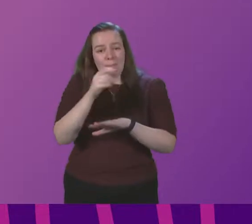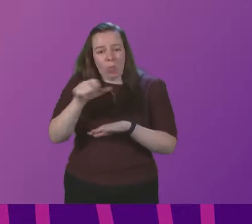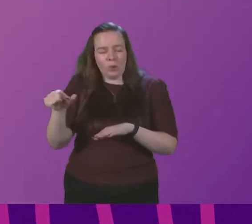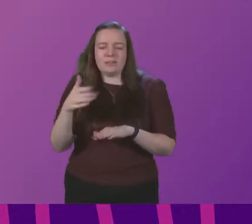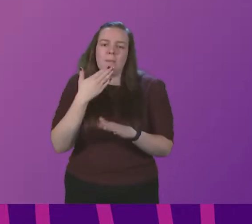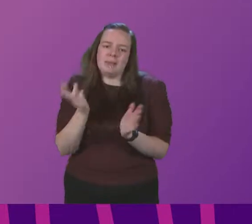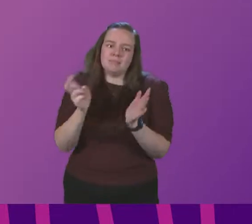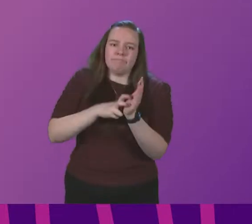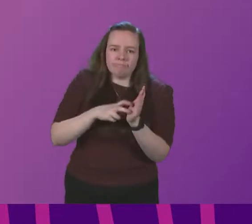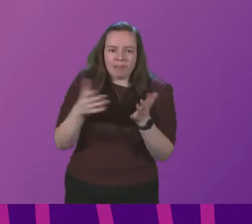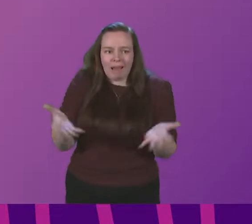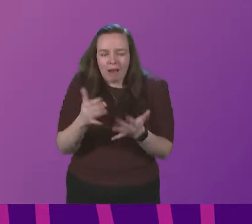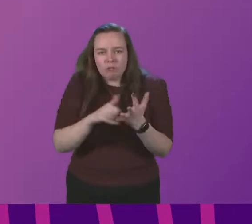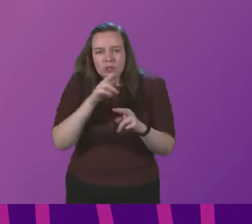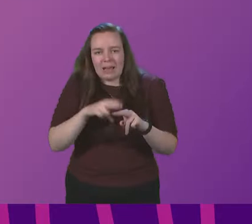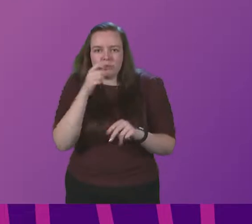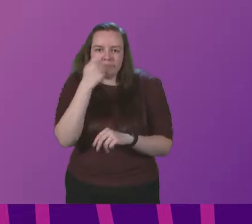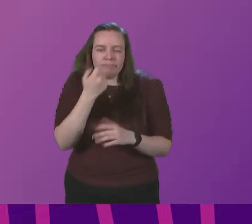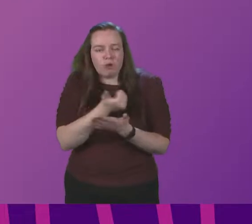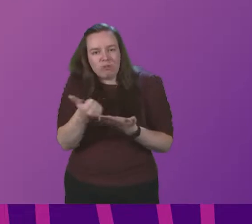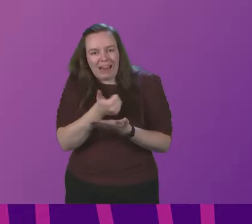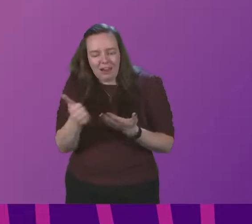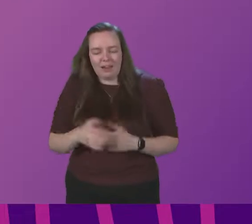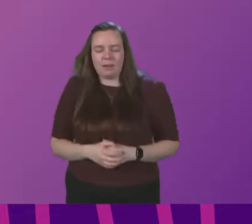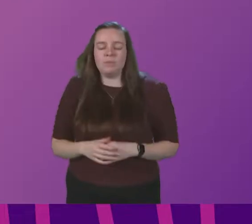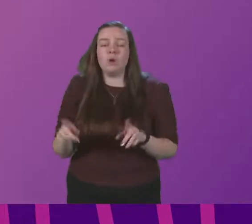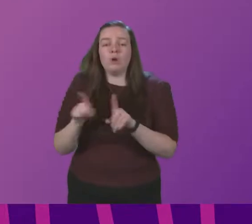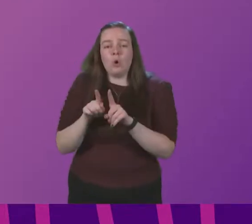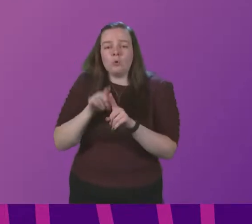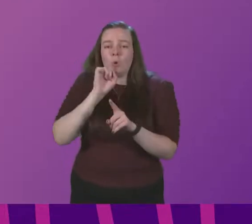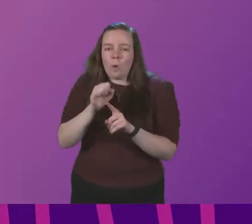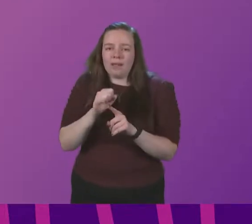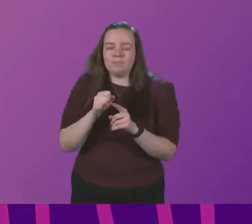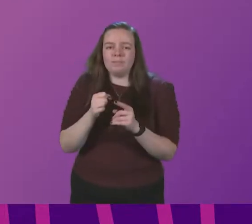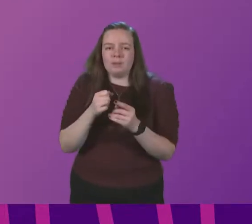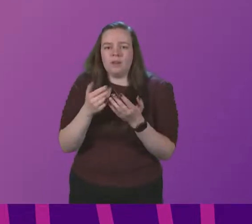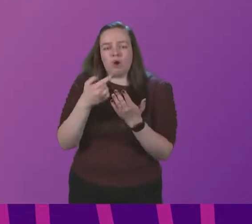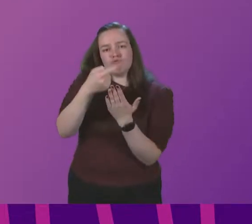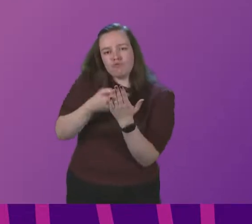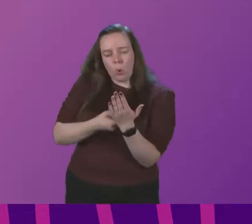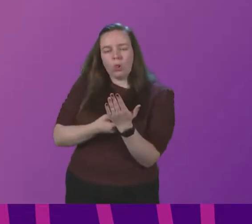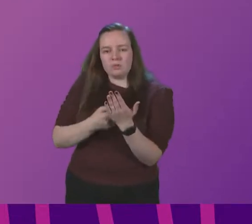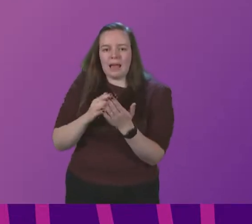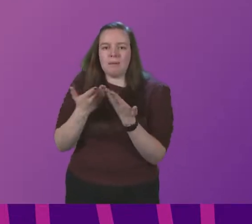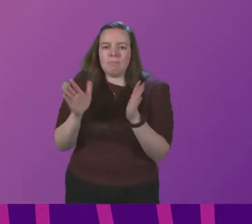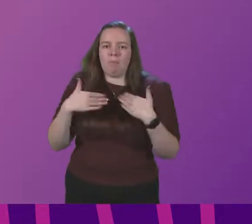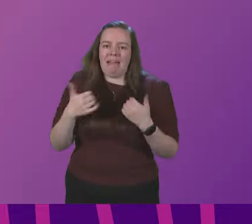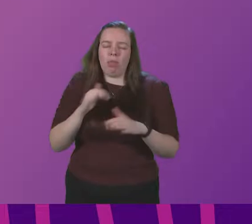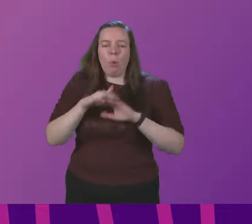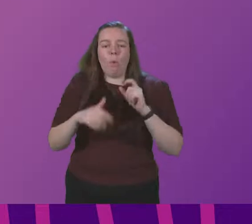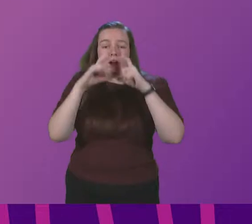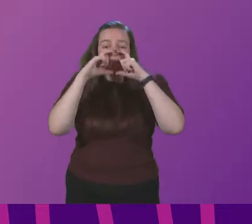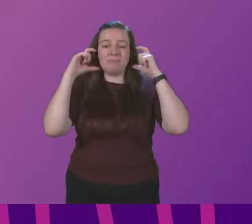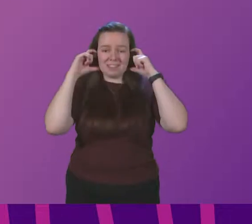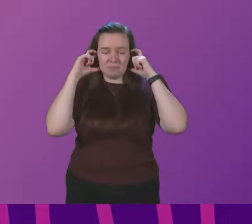encourage staff to test regularly. We will also be reinforcing the rules and public health messaging on the importance of wearing face coverings